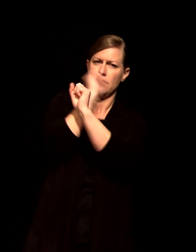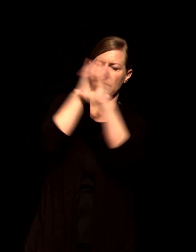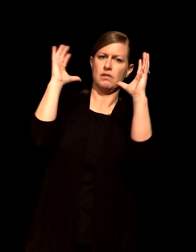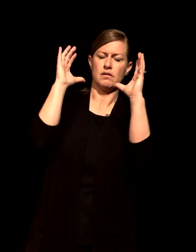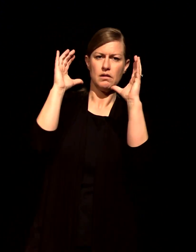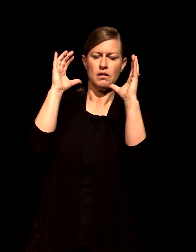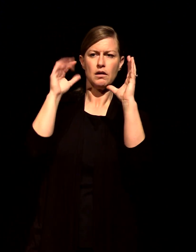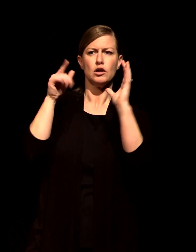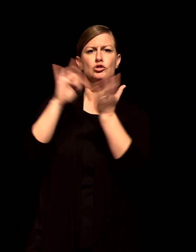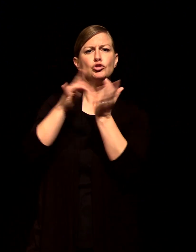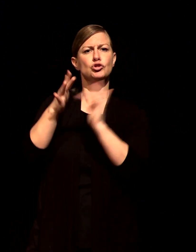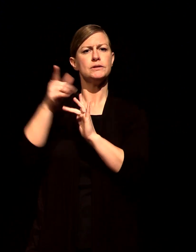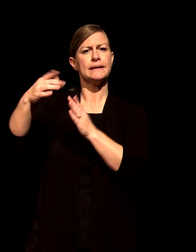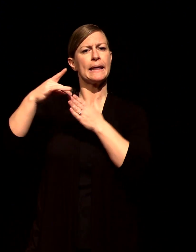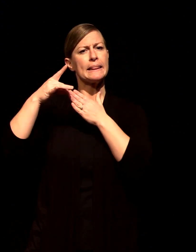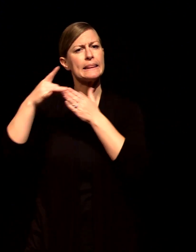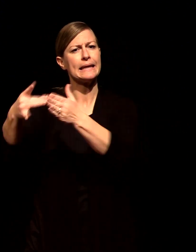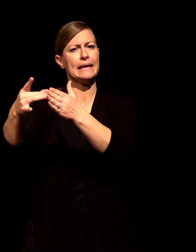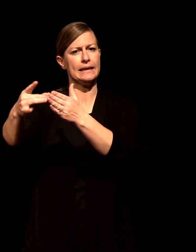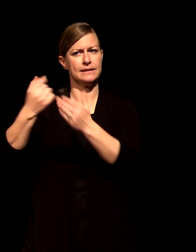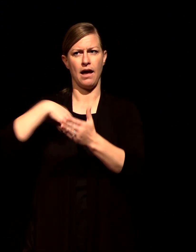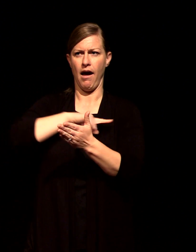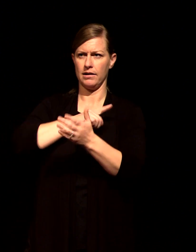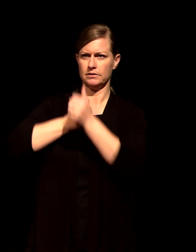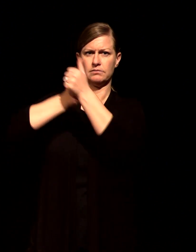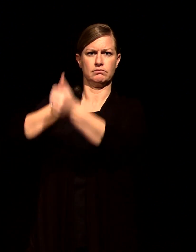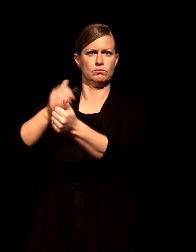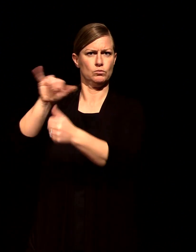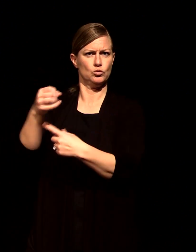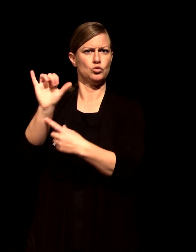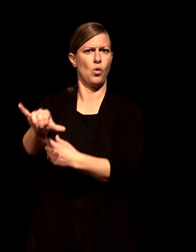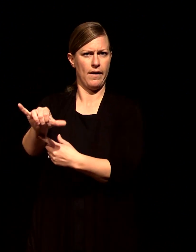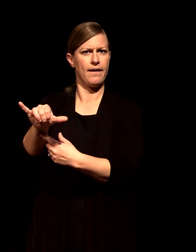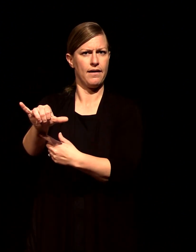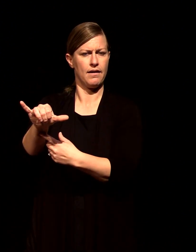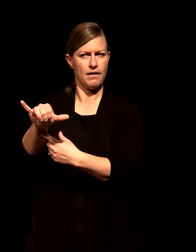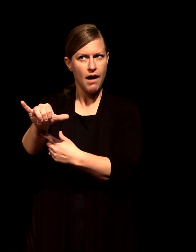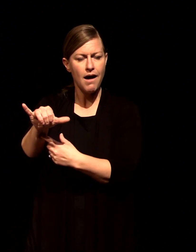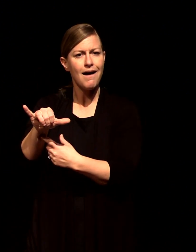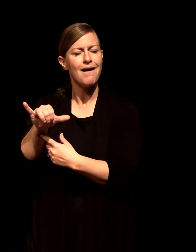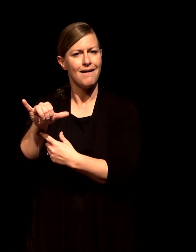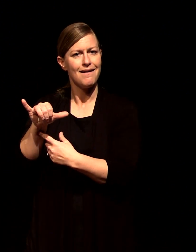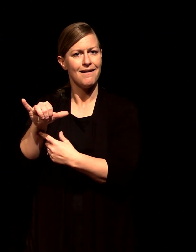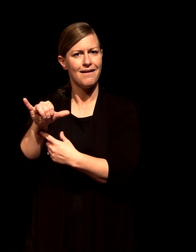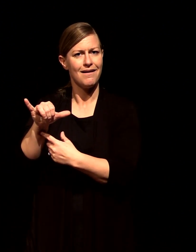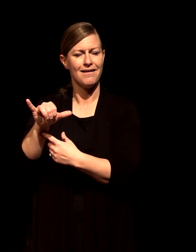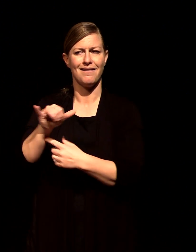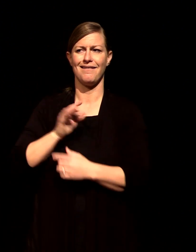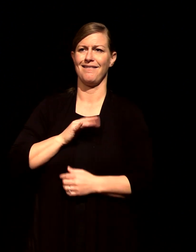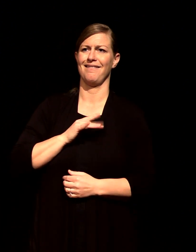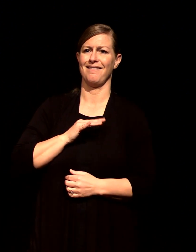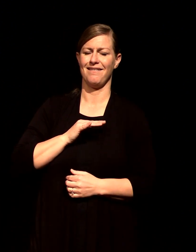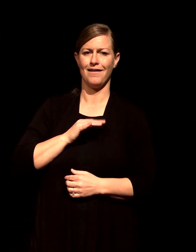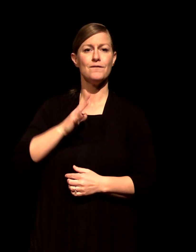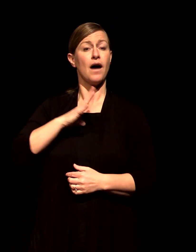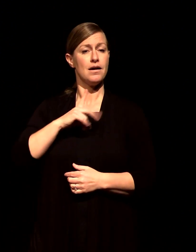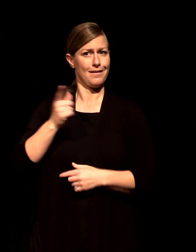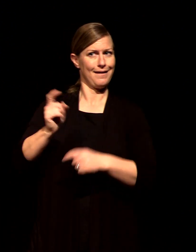how can we bring him joy how can we bring joy to Jesus there's a whole lot of